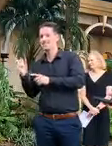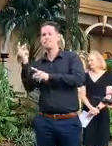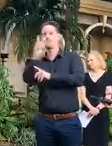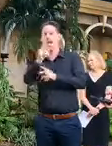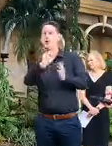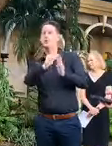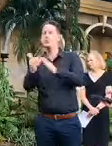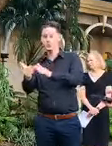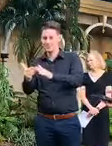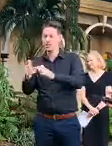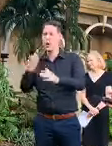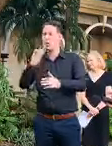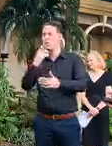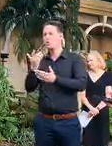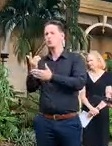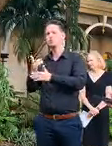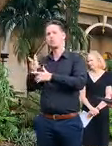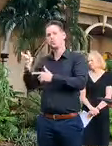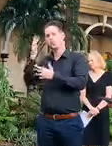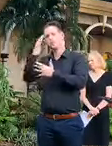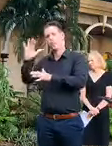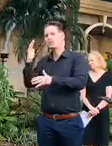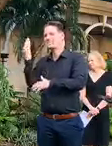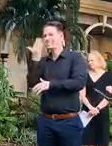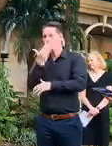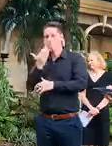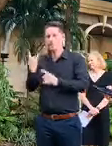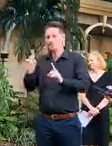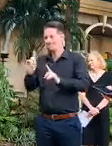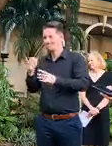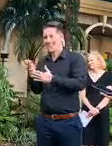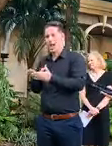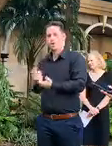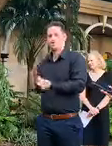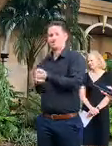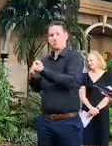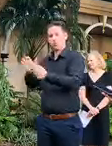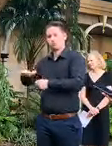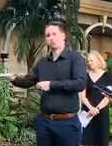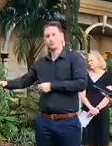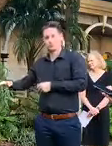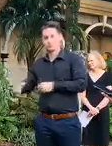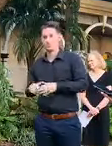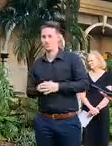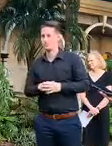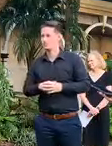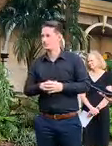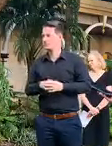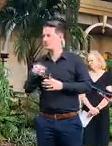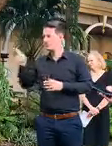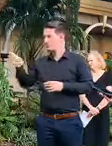so we'll be talking to the boarding schools about alternative arrangements that can be put into place so